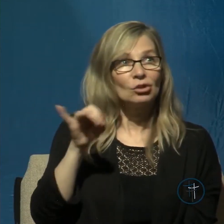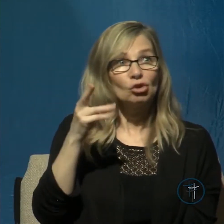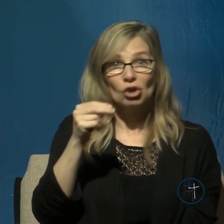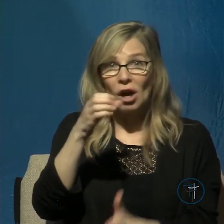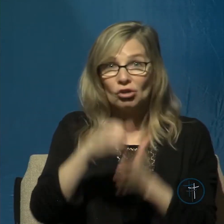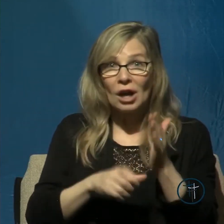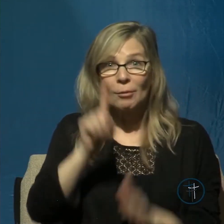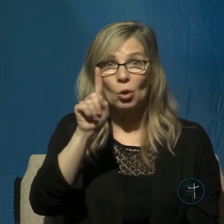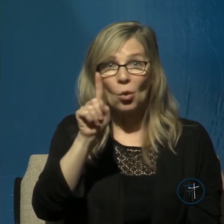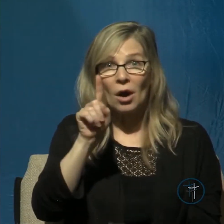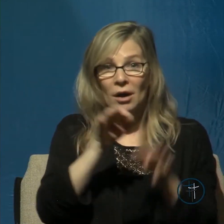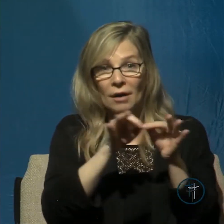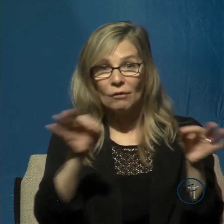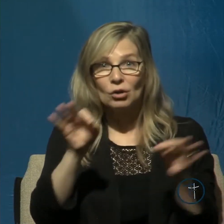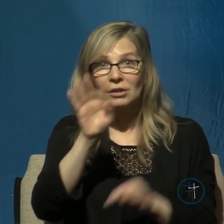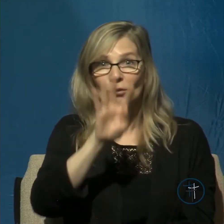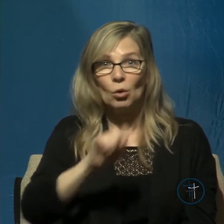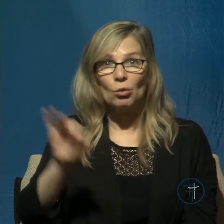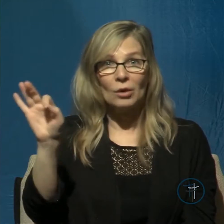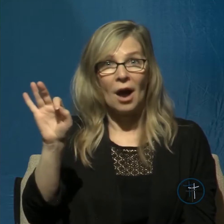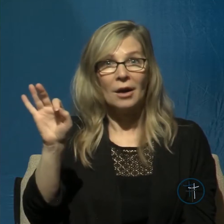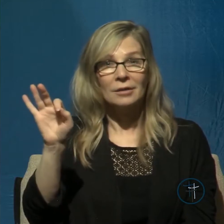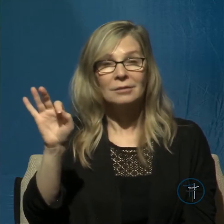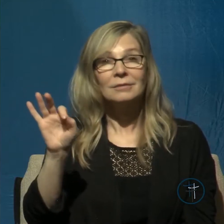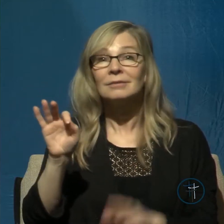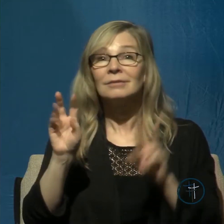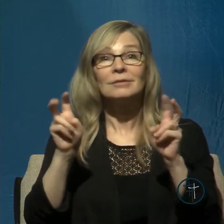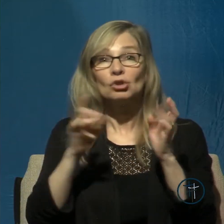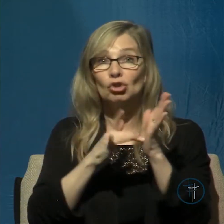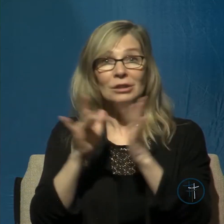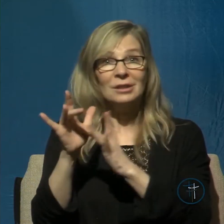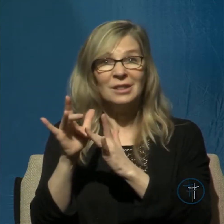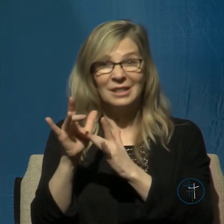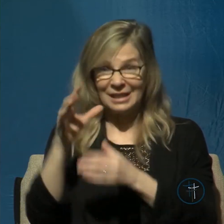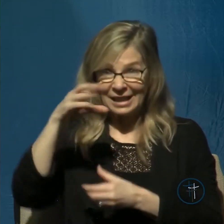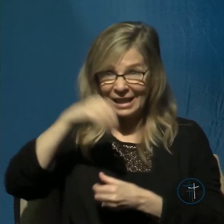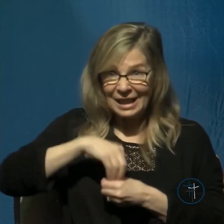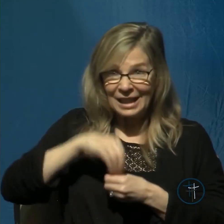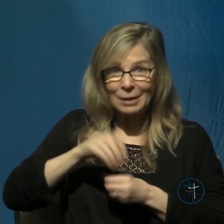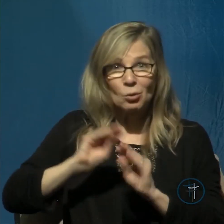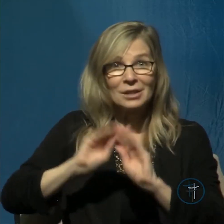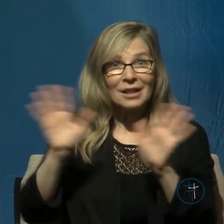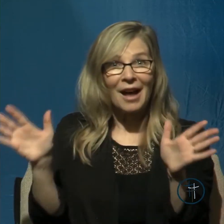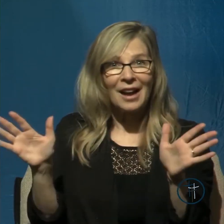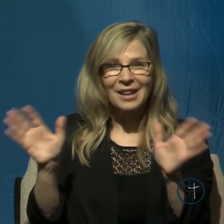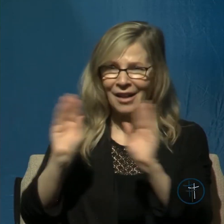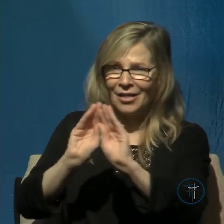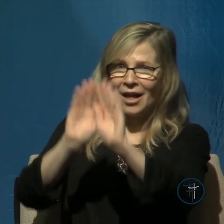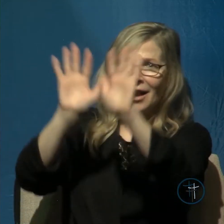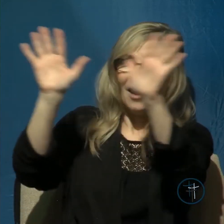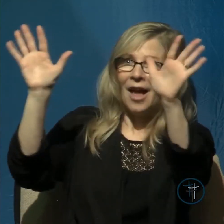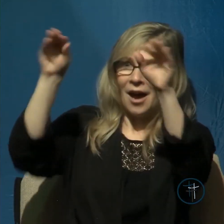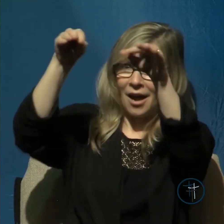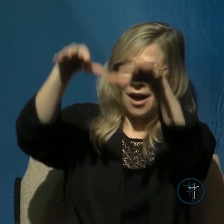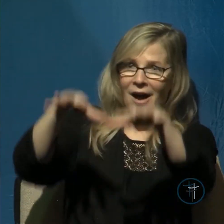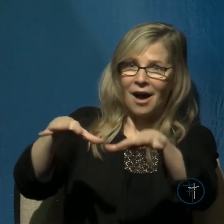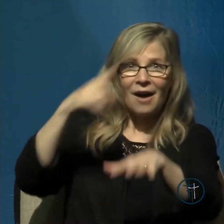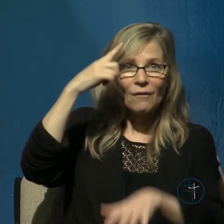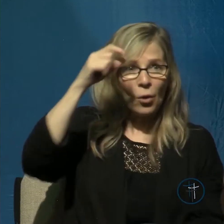Christ, Christ in him was life and the life was the light of men. The light shines in the darkness and the darkness did not comprehend it.